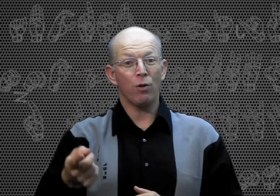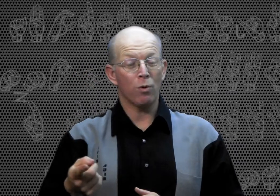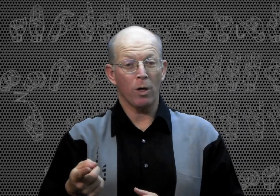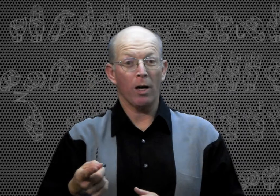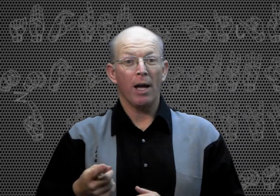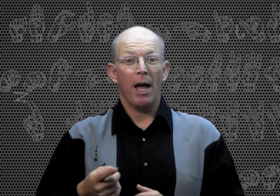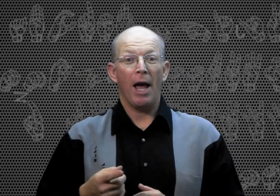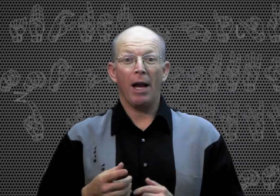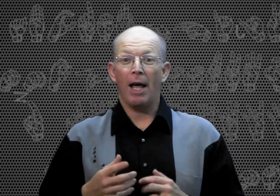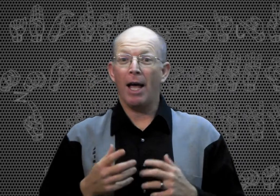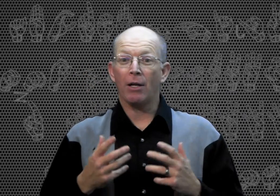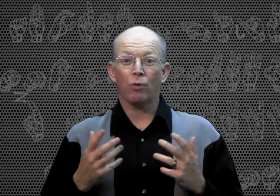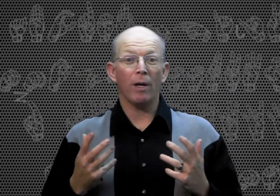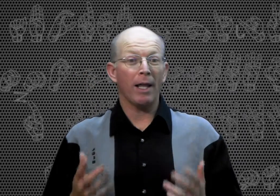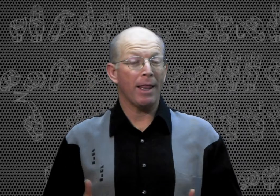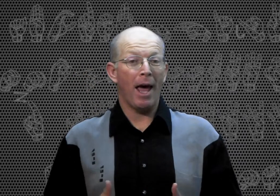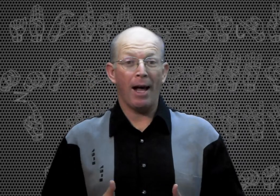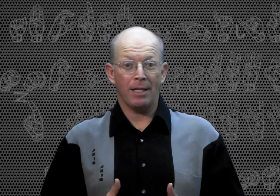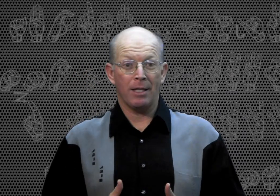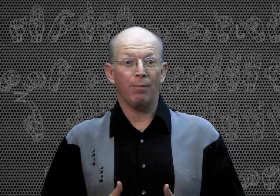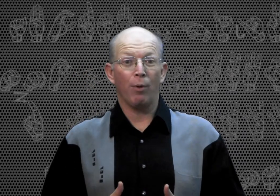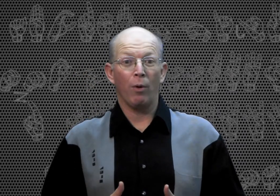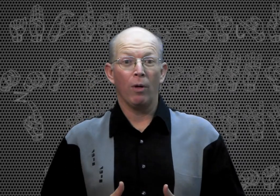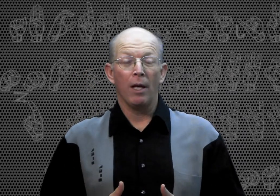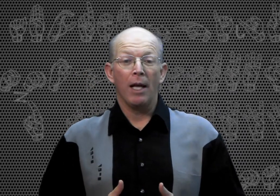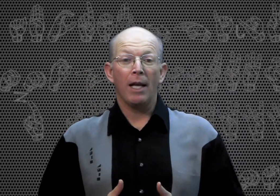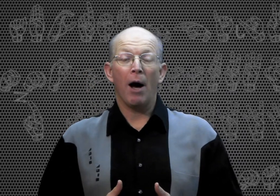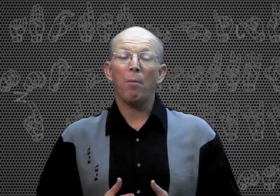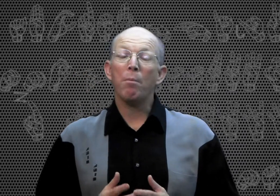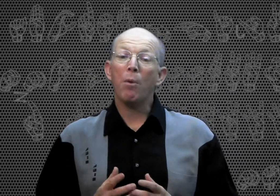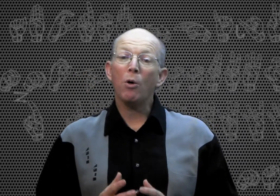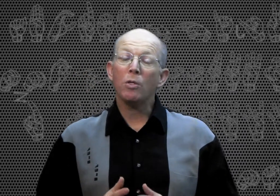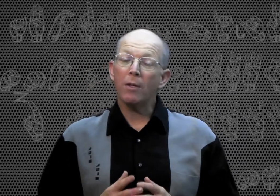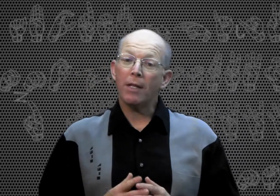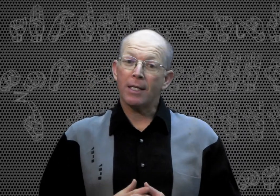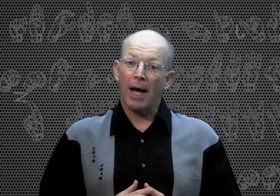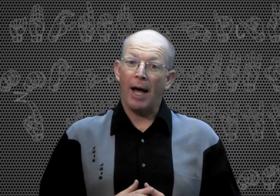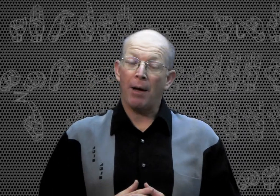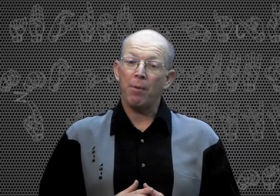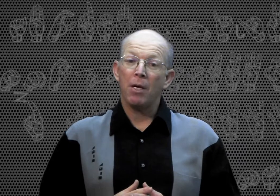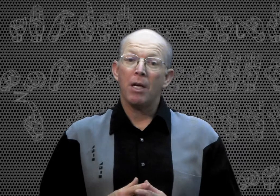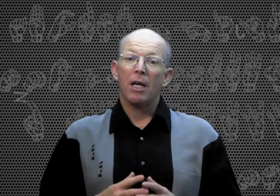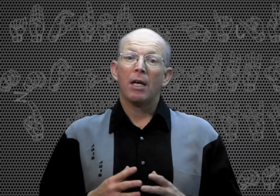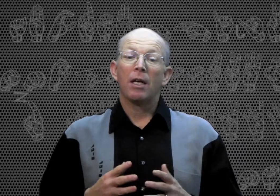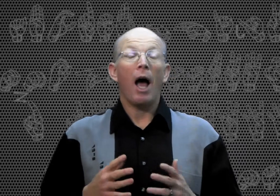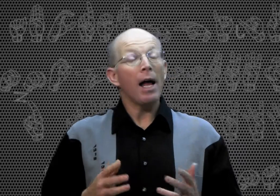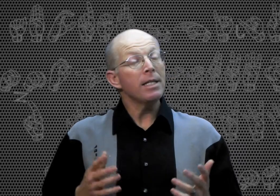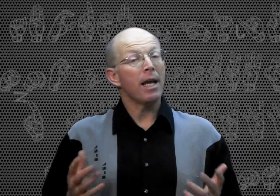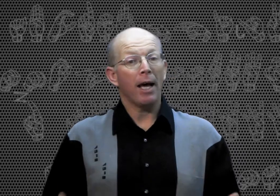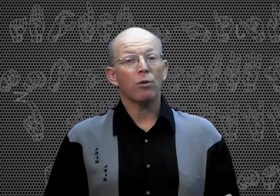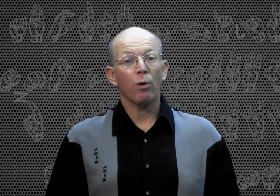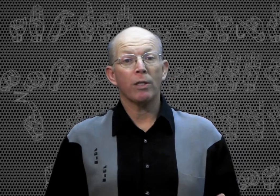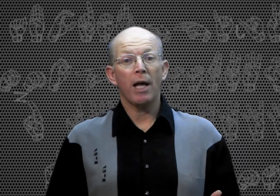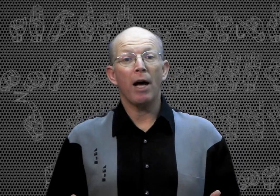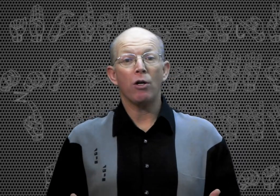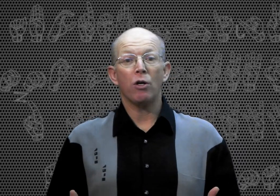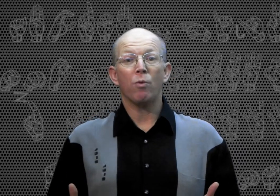future. And it's really that simple. Now, most of the time, context will tell you